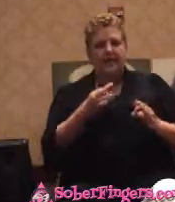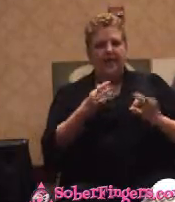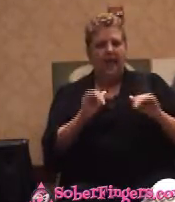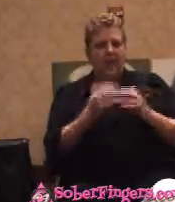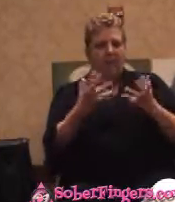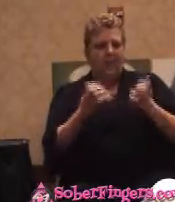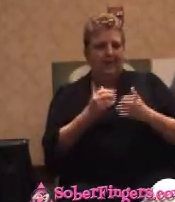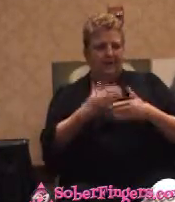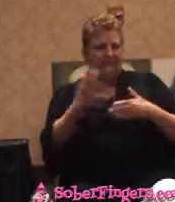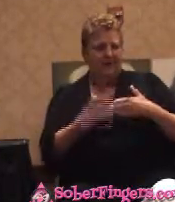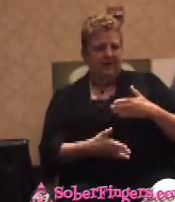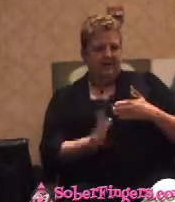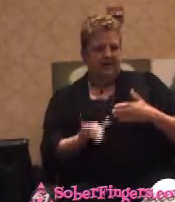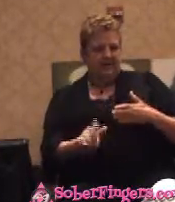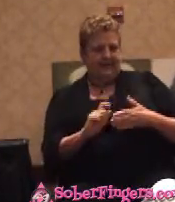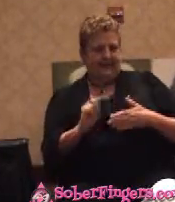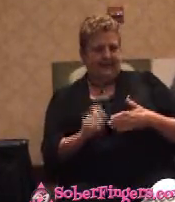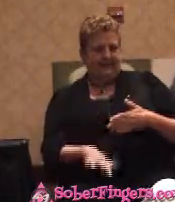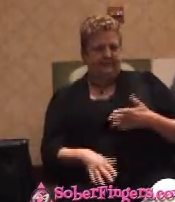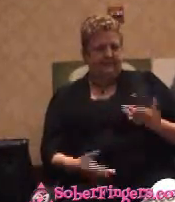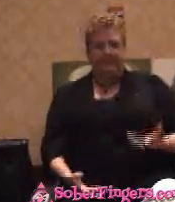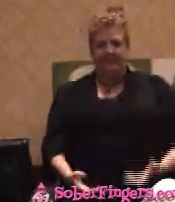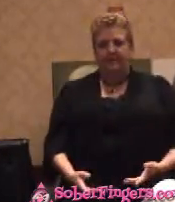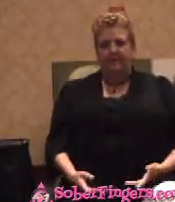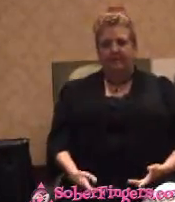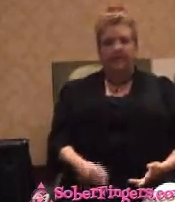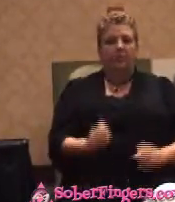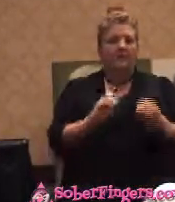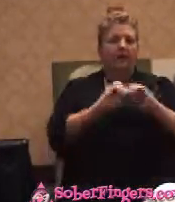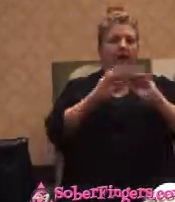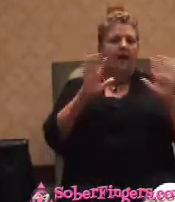That way, it was obviously written by a prohibitionist.